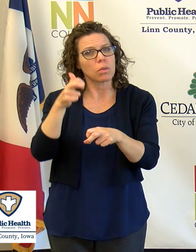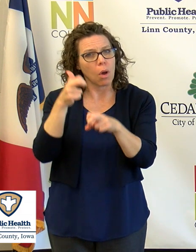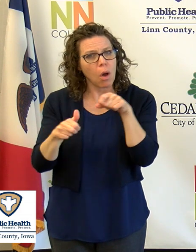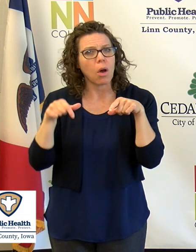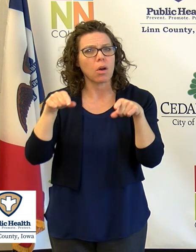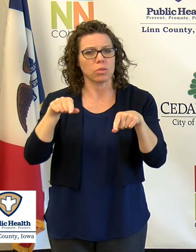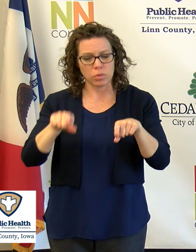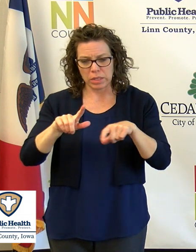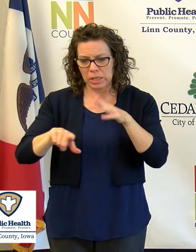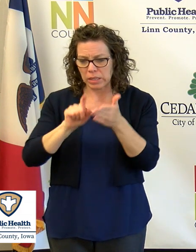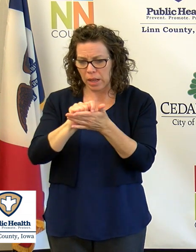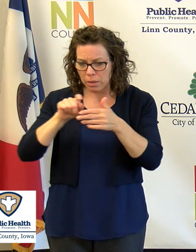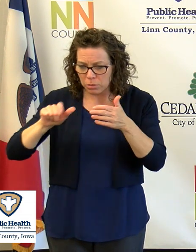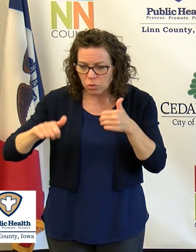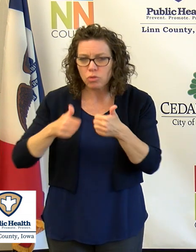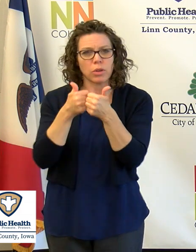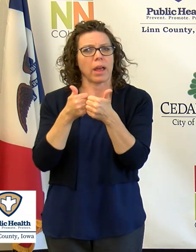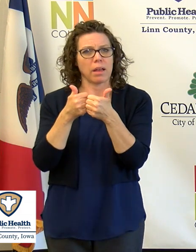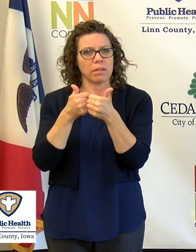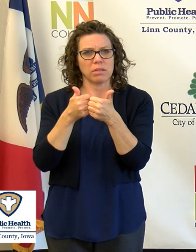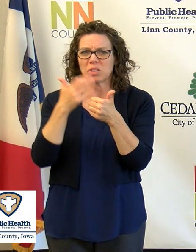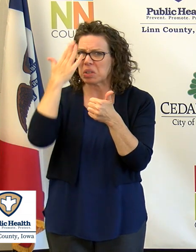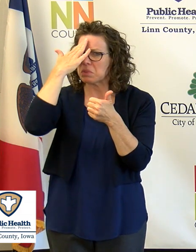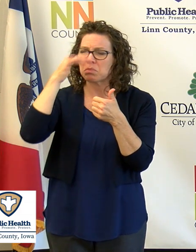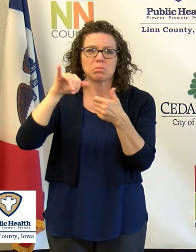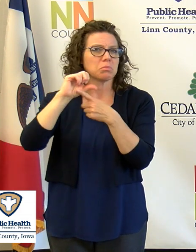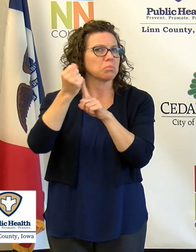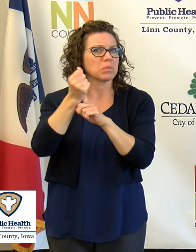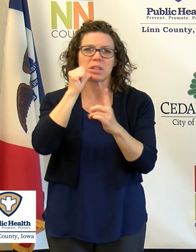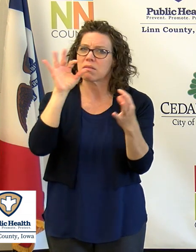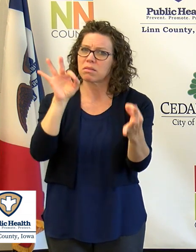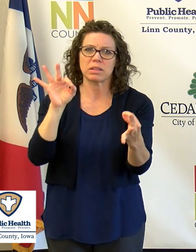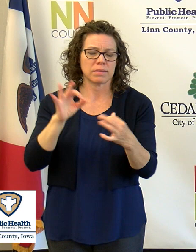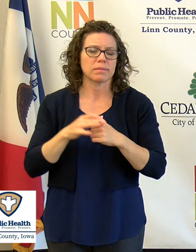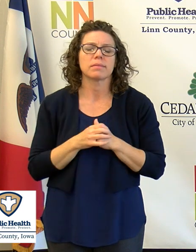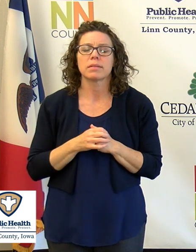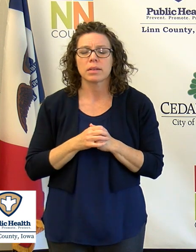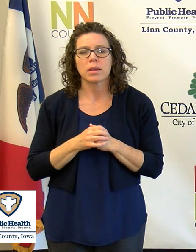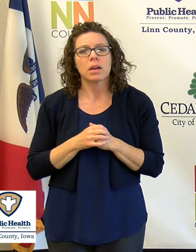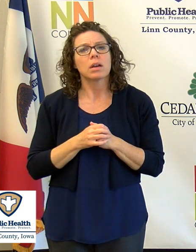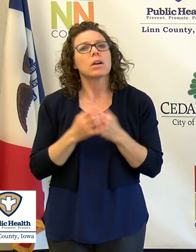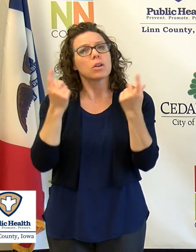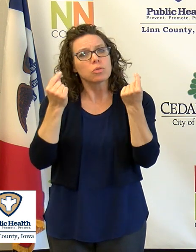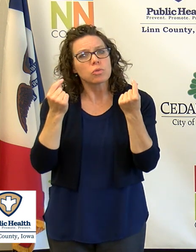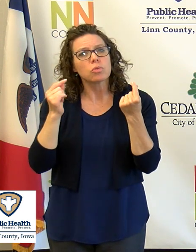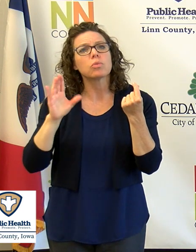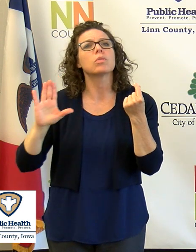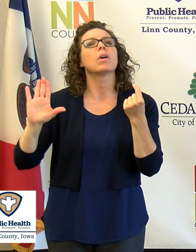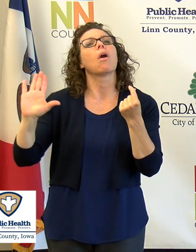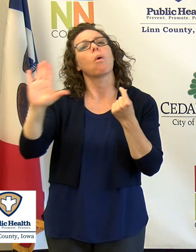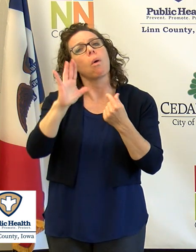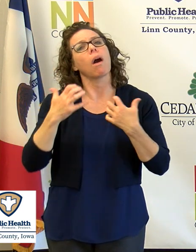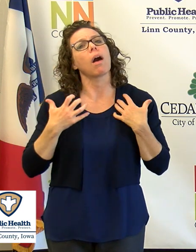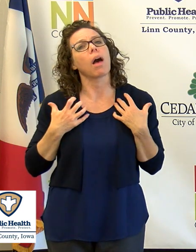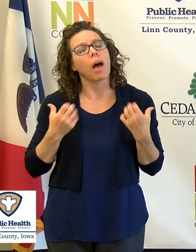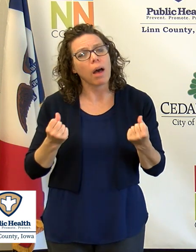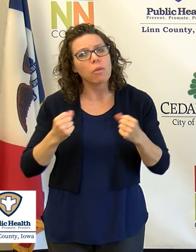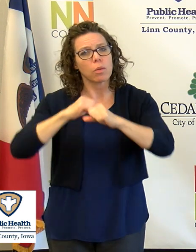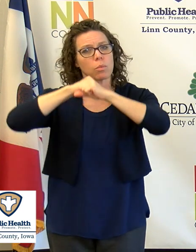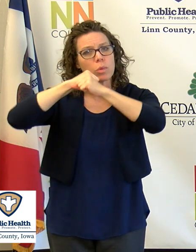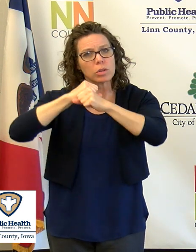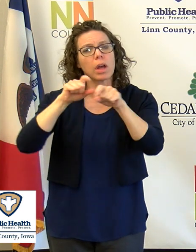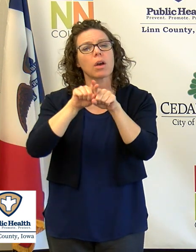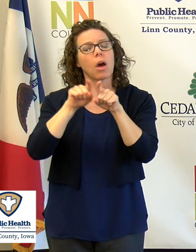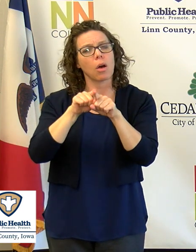these challenging times under less than ideal circumstances to protect people's health while maintaining high quality